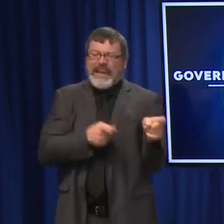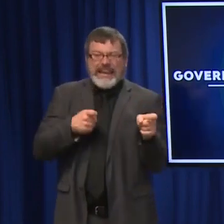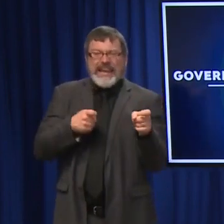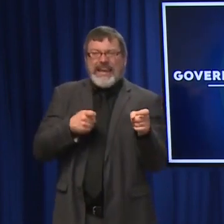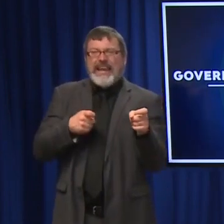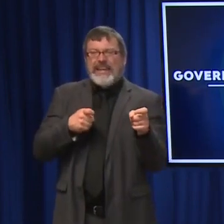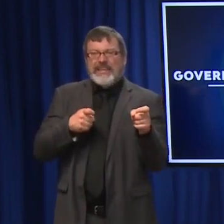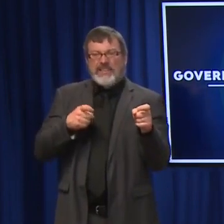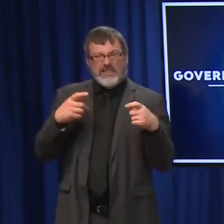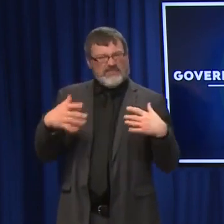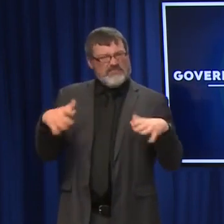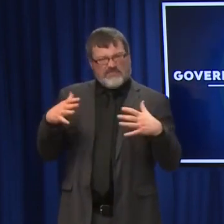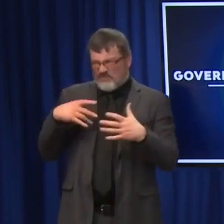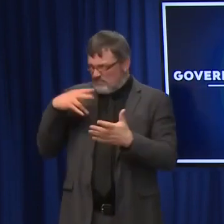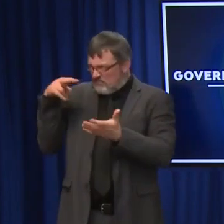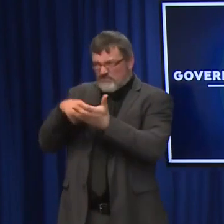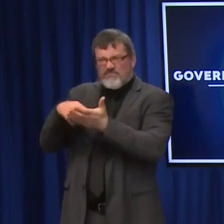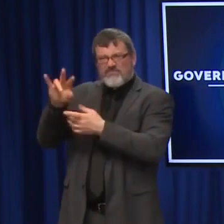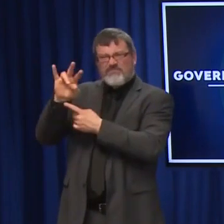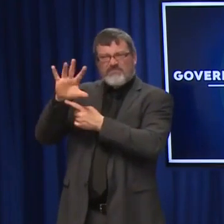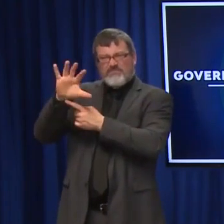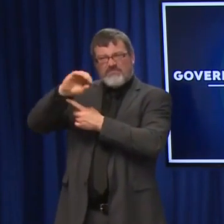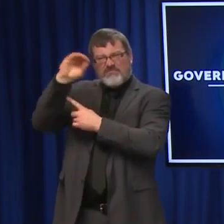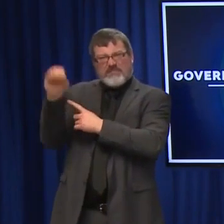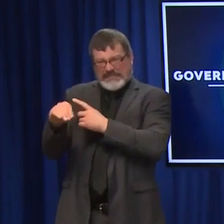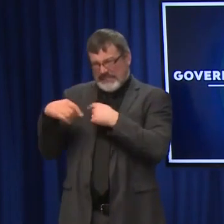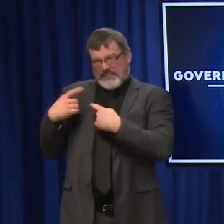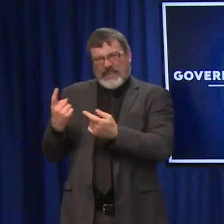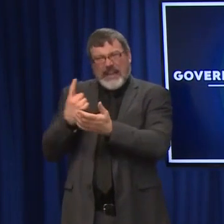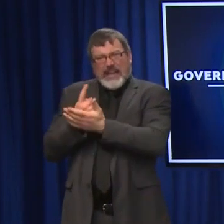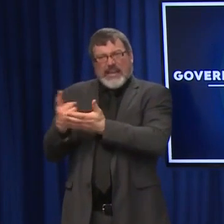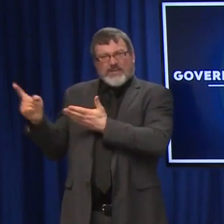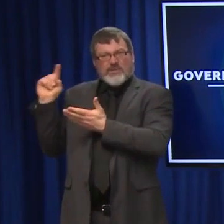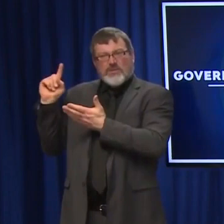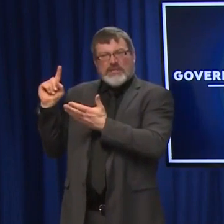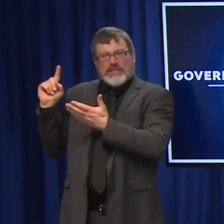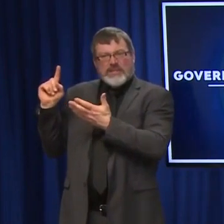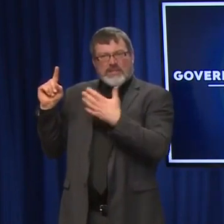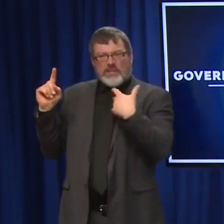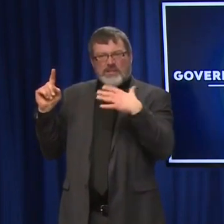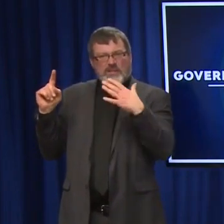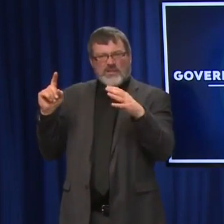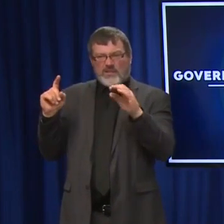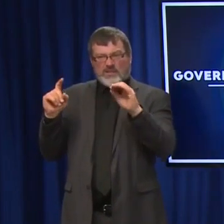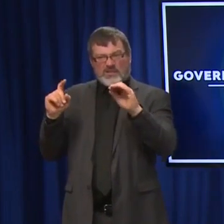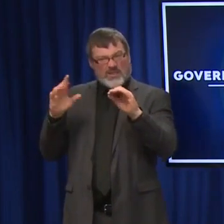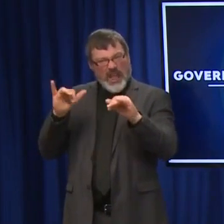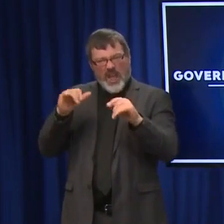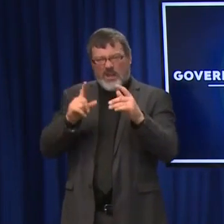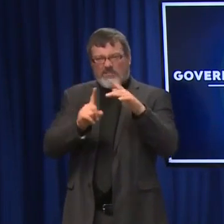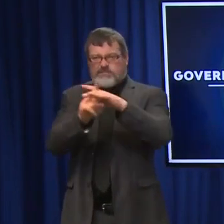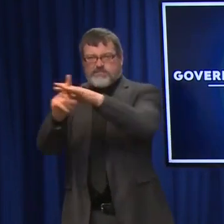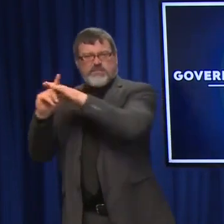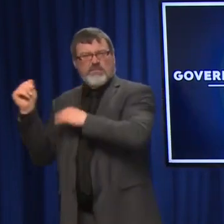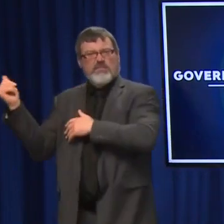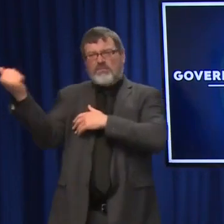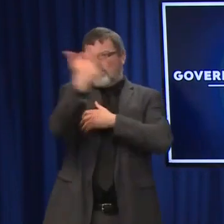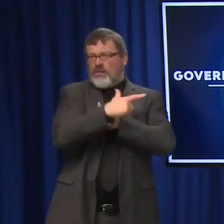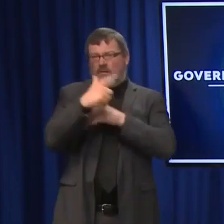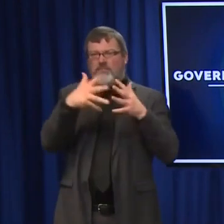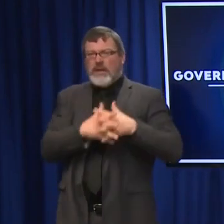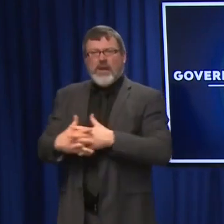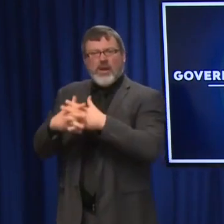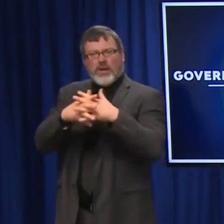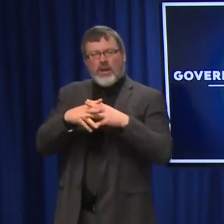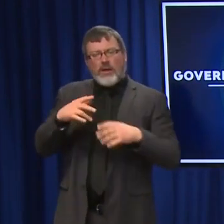75% of current cases as of yesterday were Omicron across the country. Not as much in New Hampshire, which is kind of interesting,